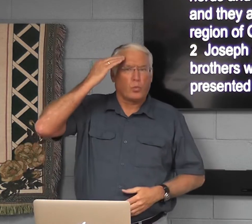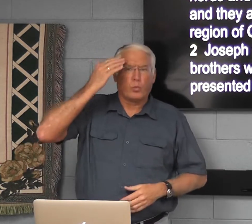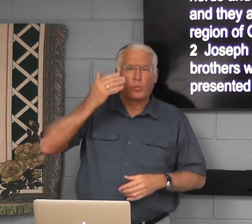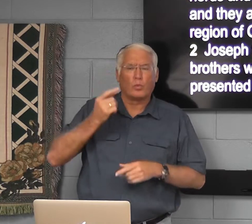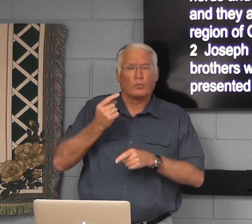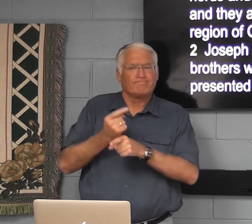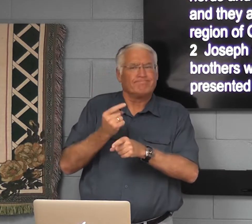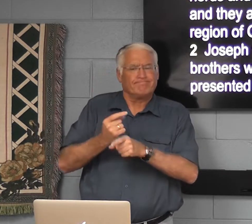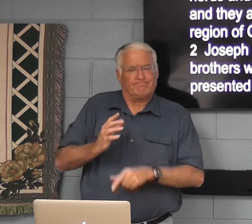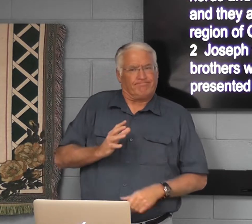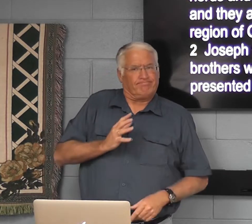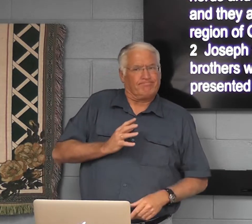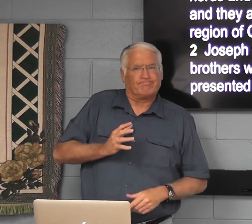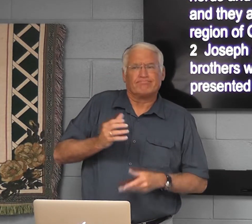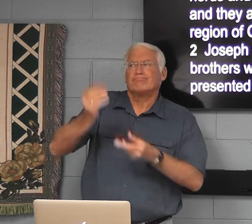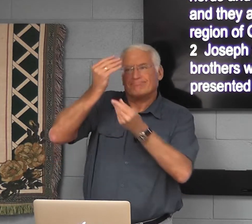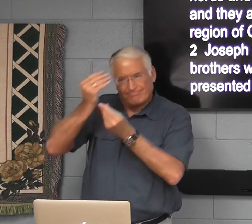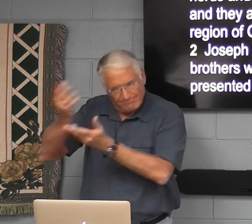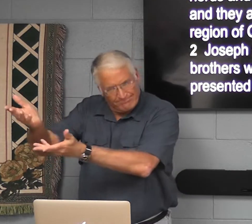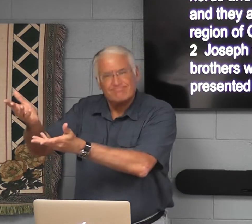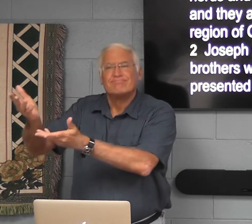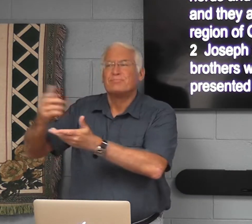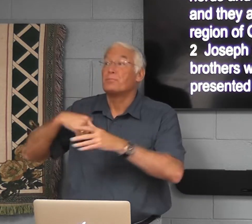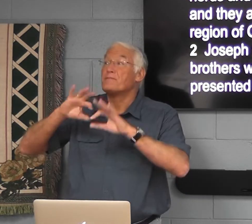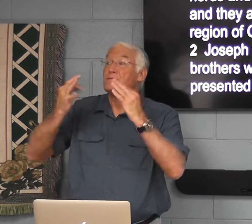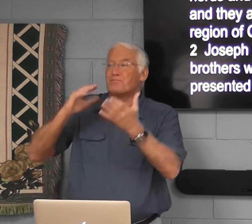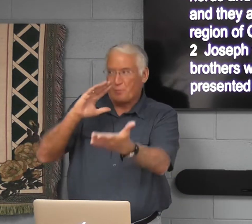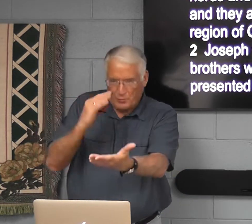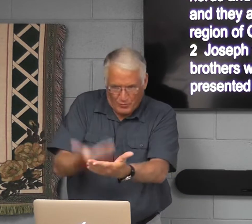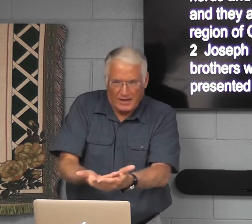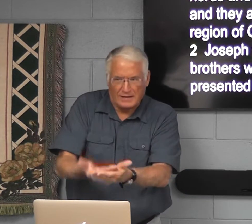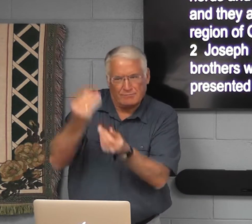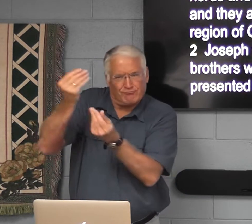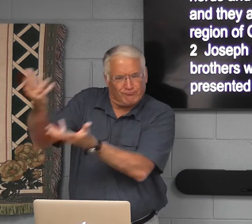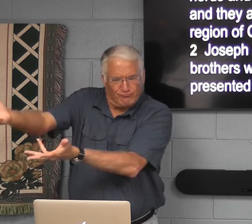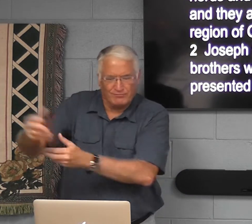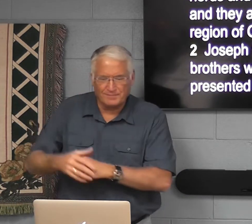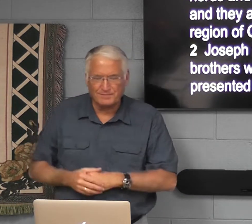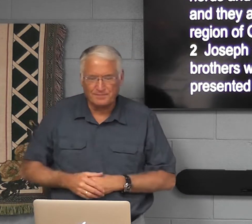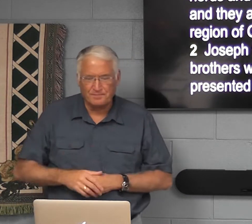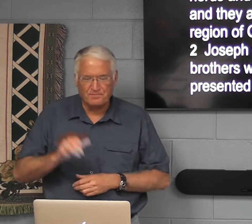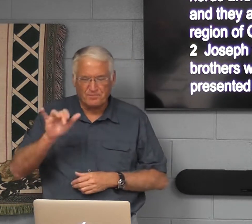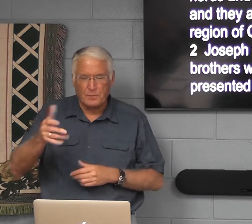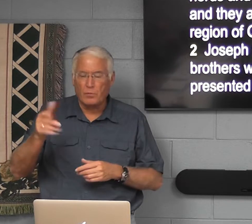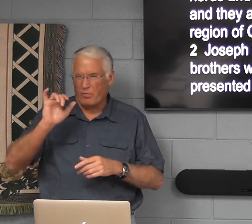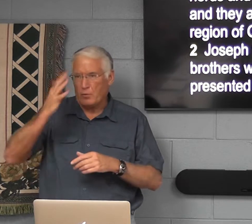So Joseph knew that it was proper, to let him know that his family had arrived.